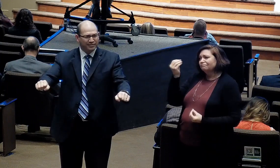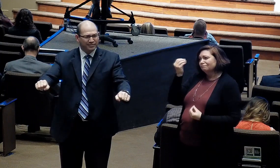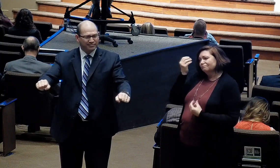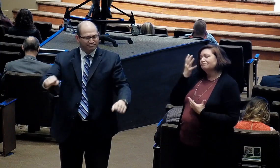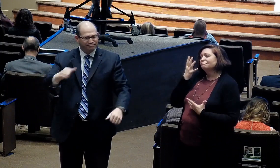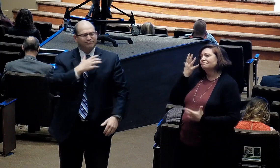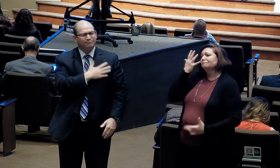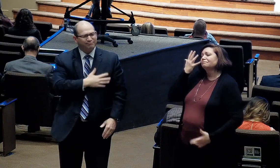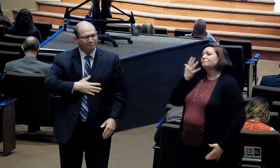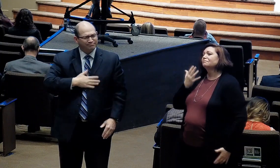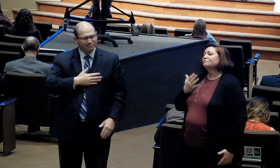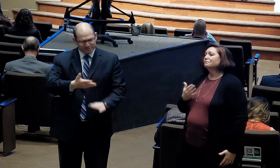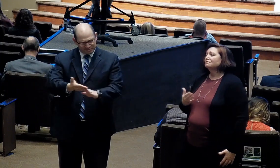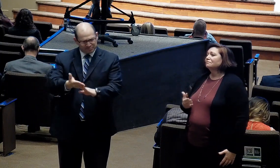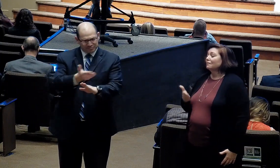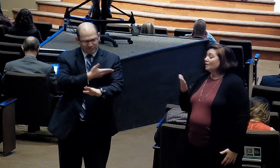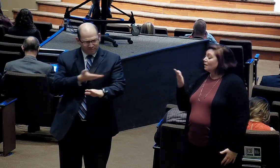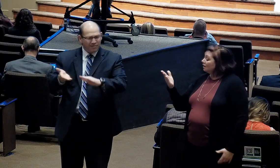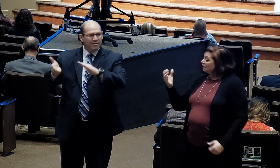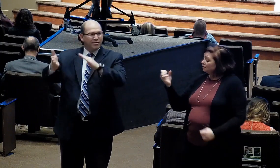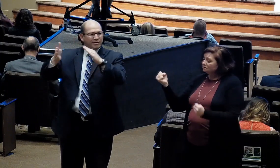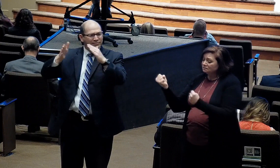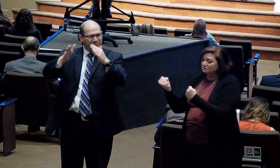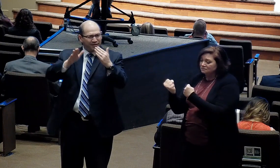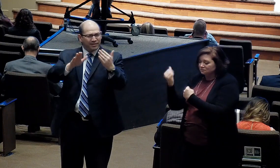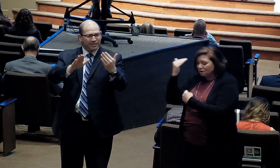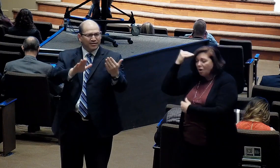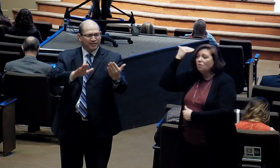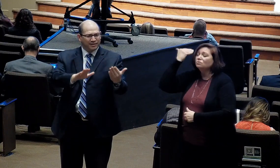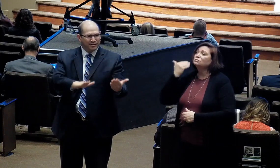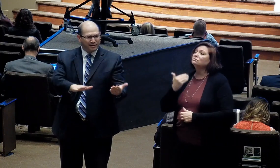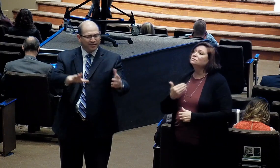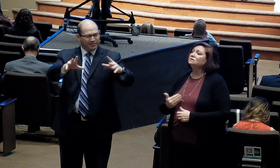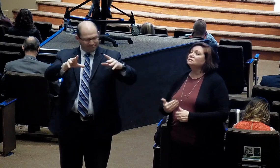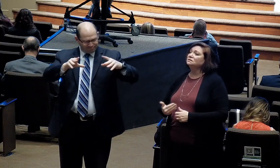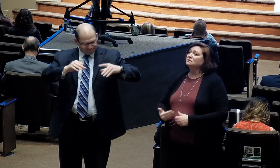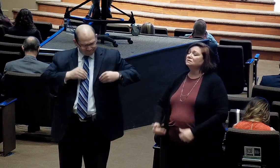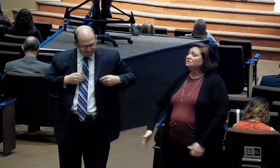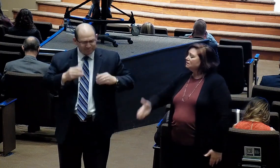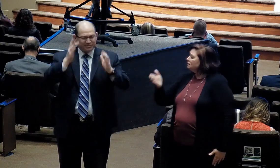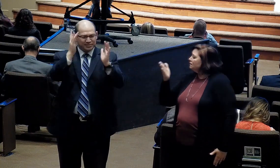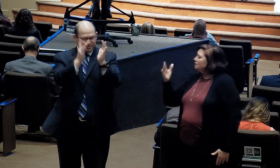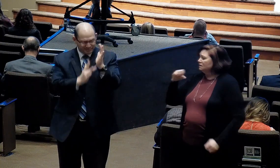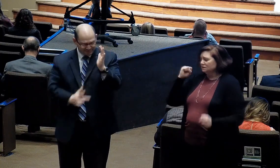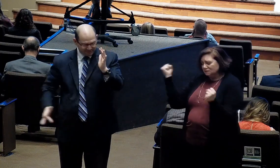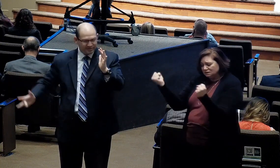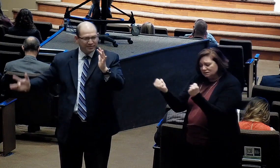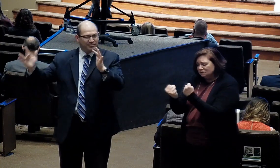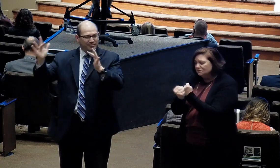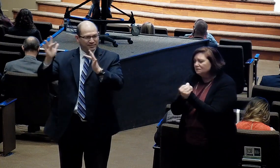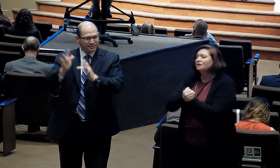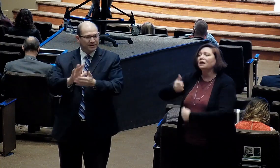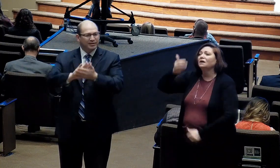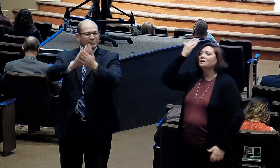I know you. I know you. you.